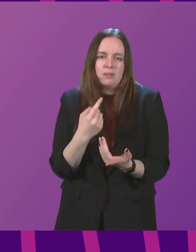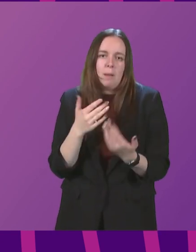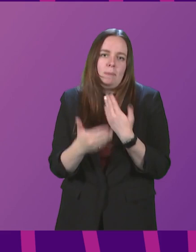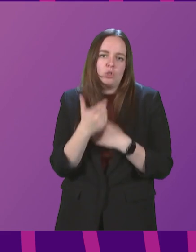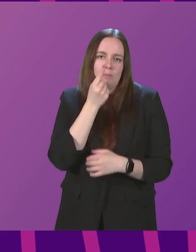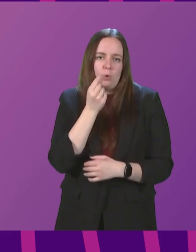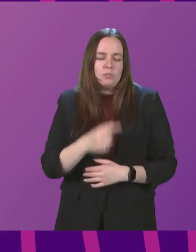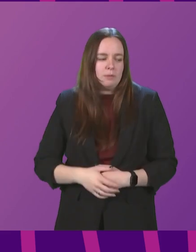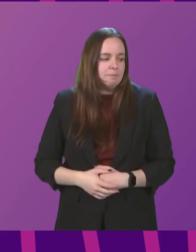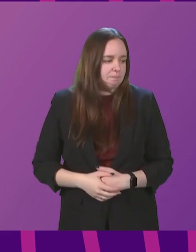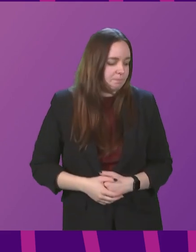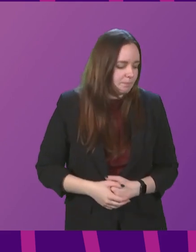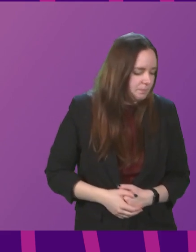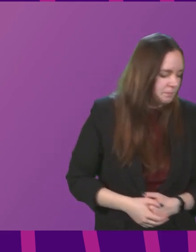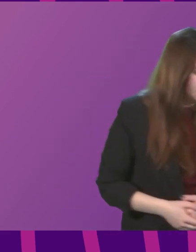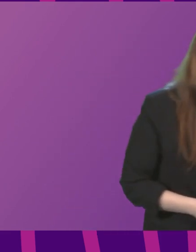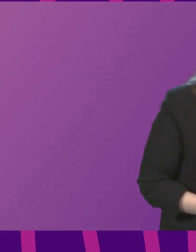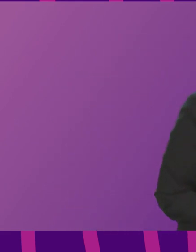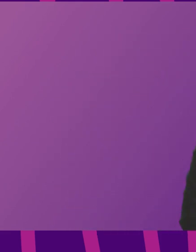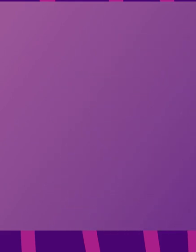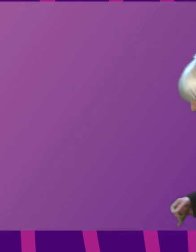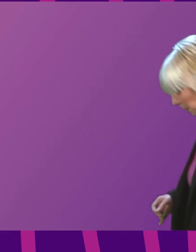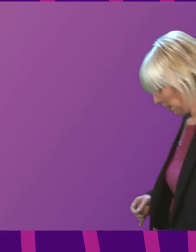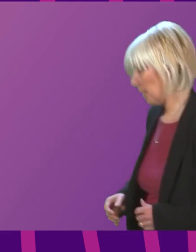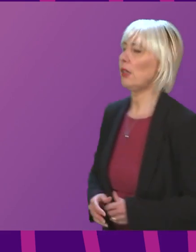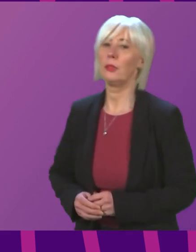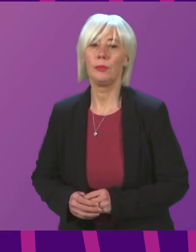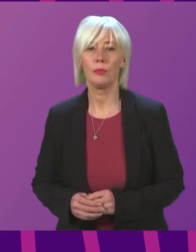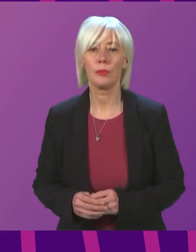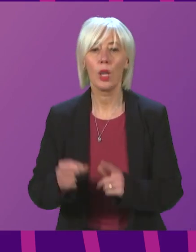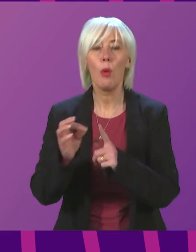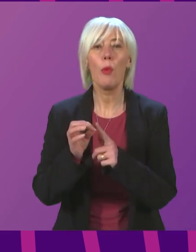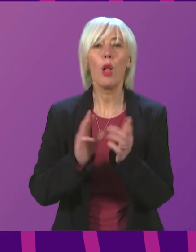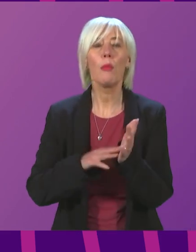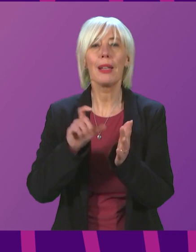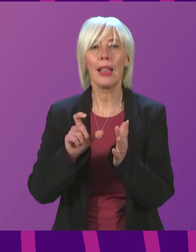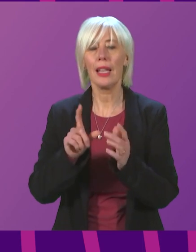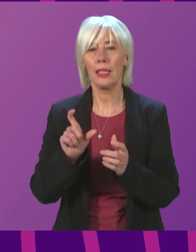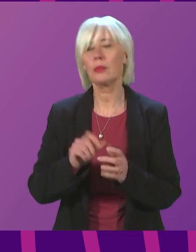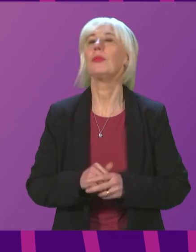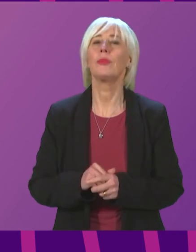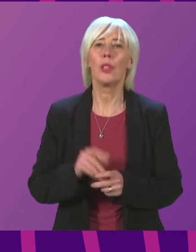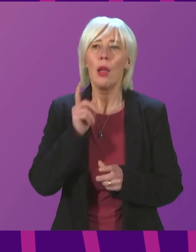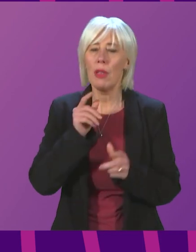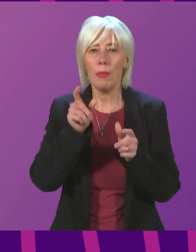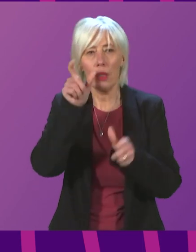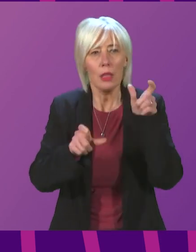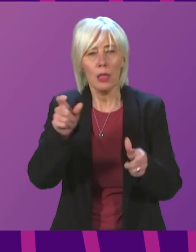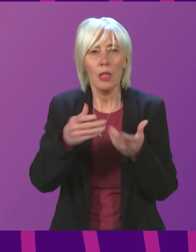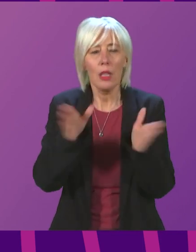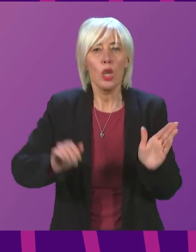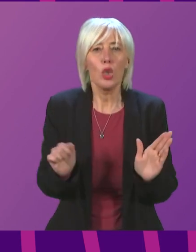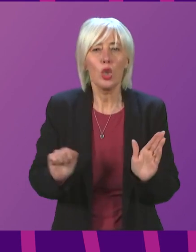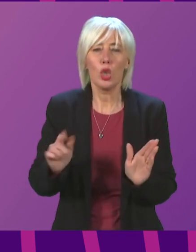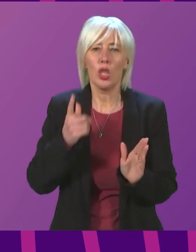provide. Paul MacLennan to be followed by Alexander Burnett. Thank you, Presiding Officer. People throughout Scotland have been disgusted by the hypocritical